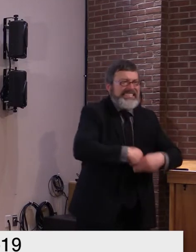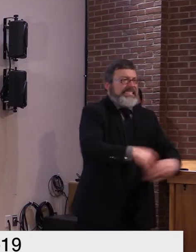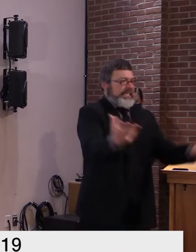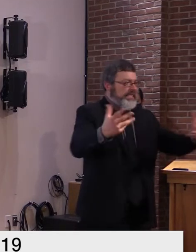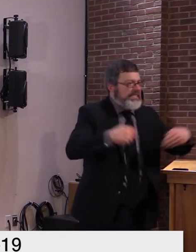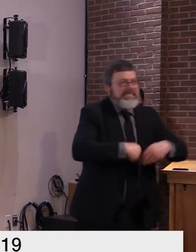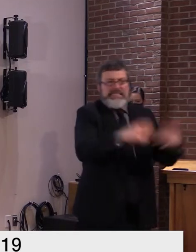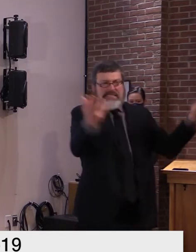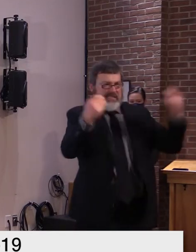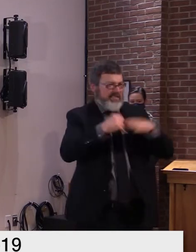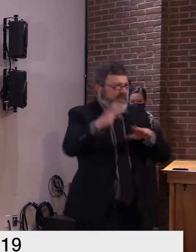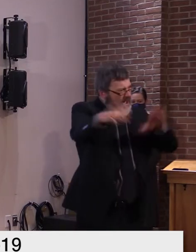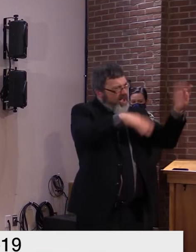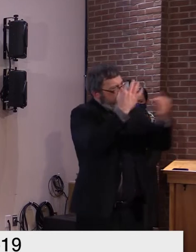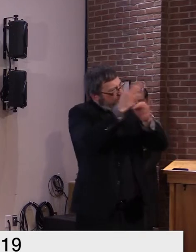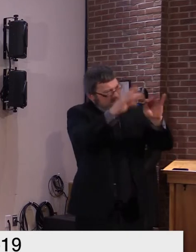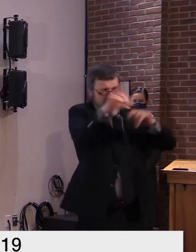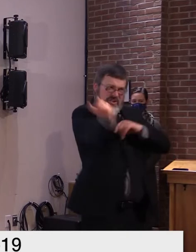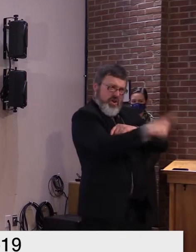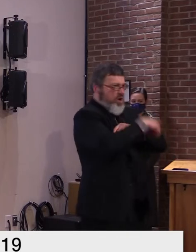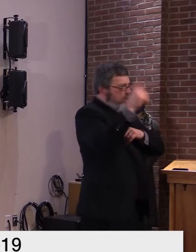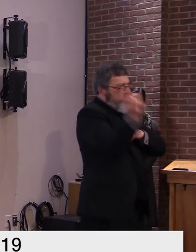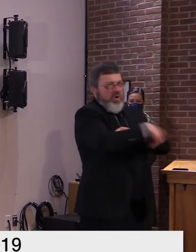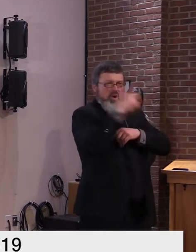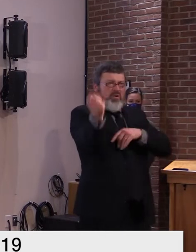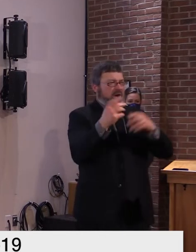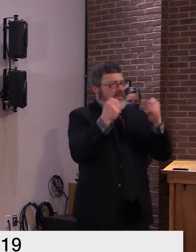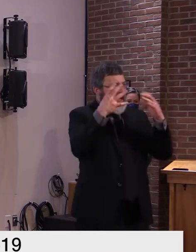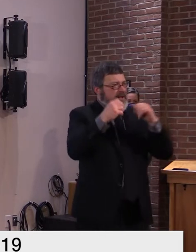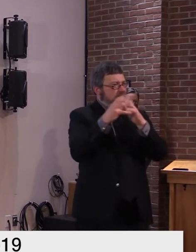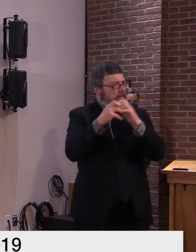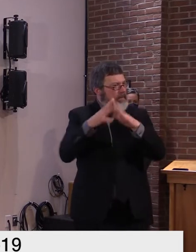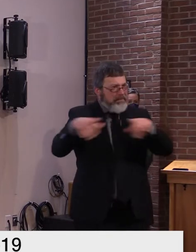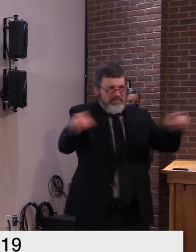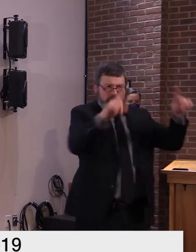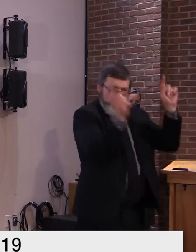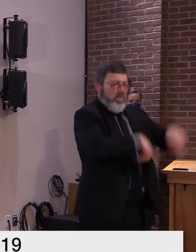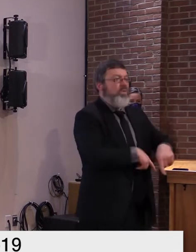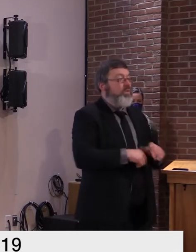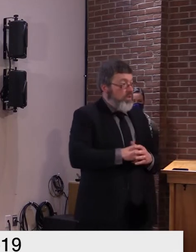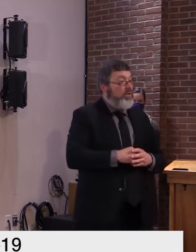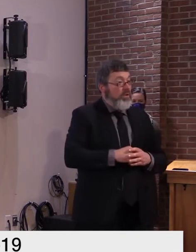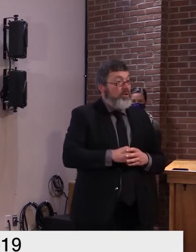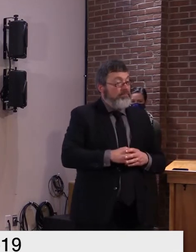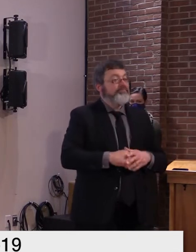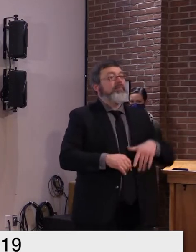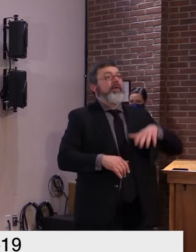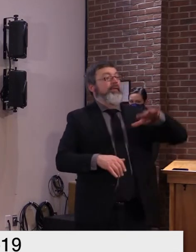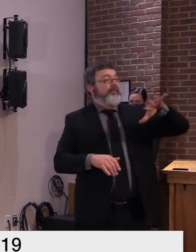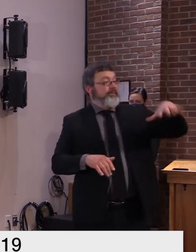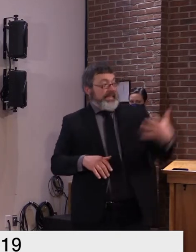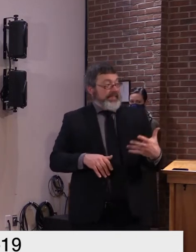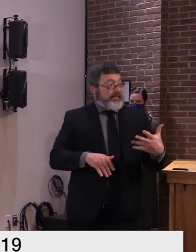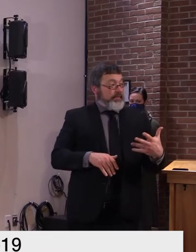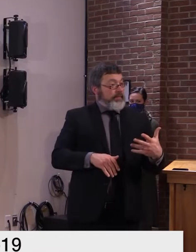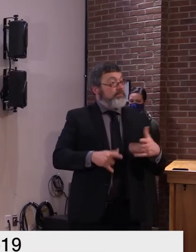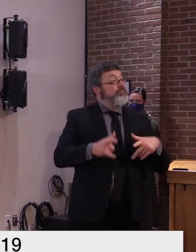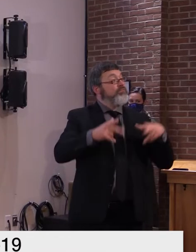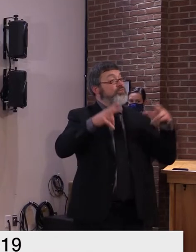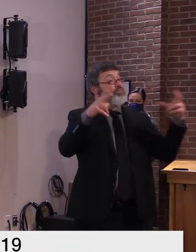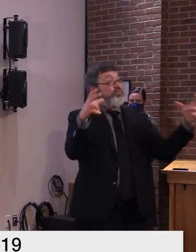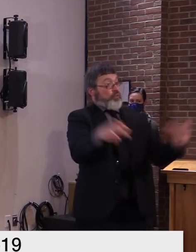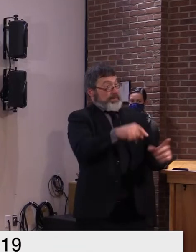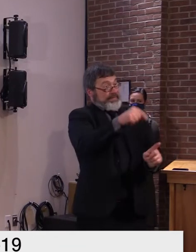this is in essence what we've been calling our